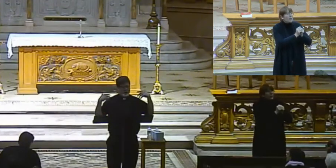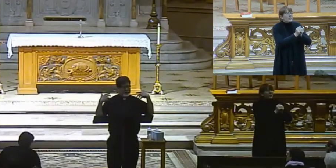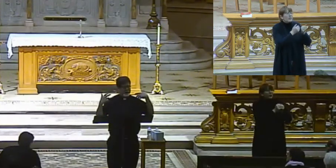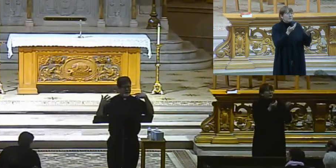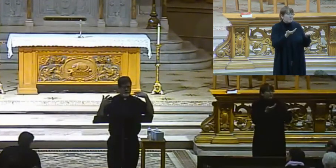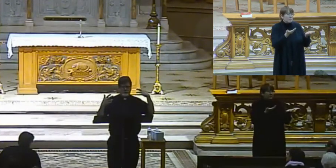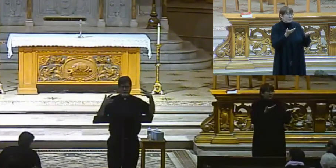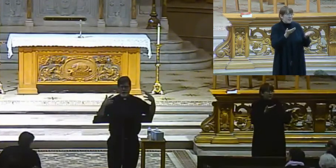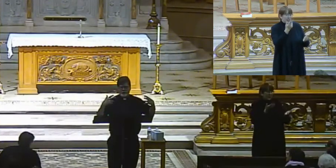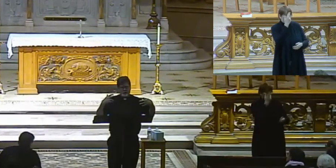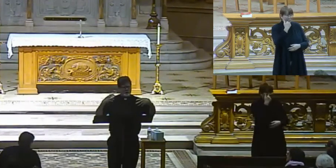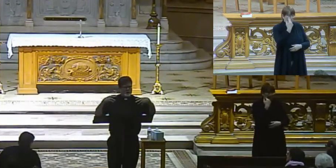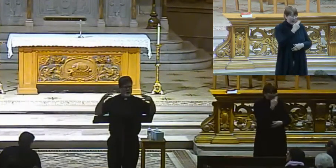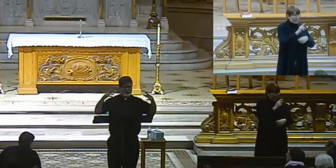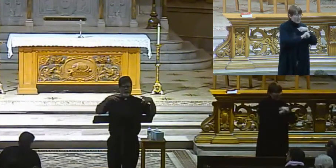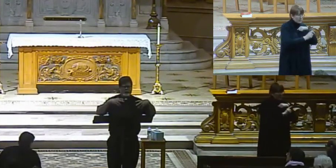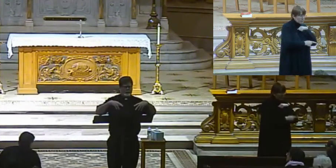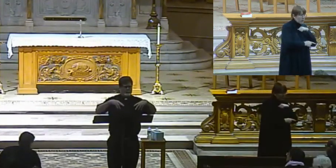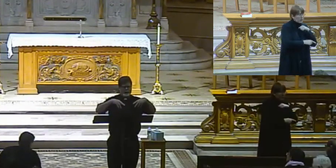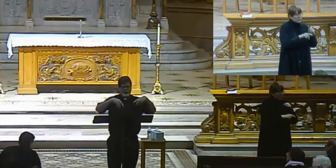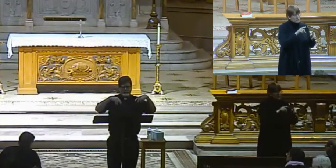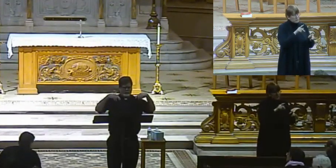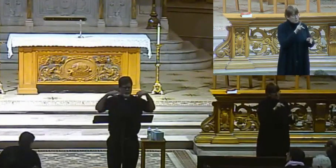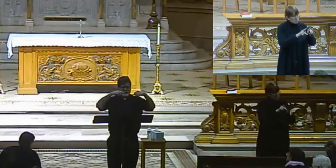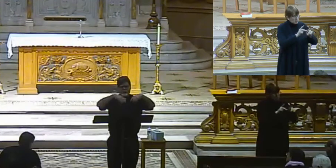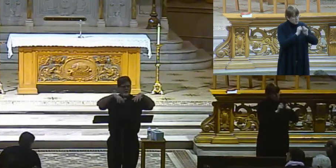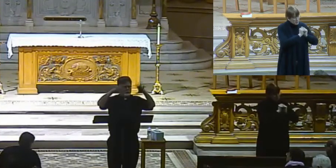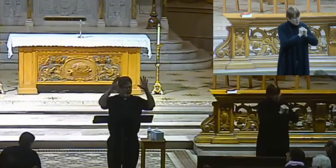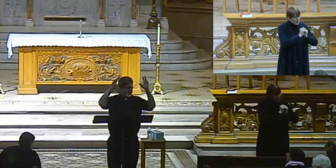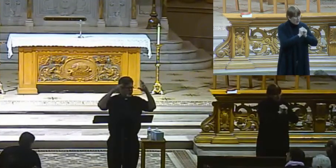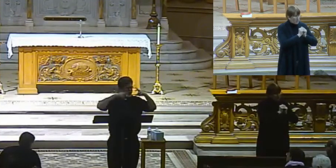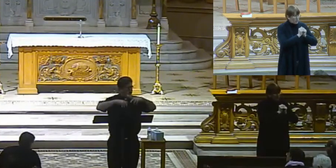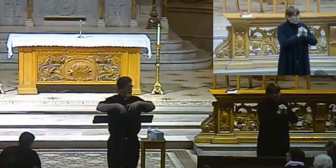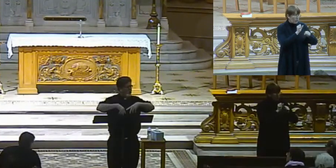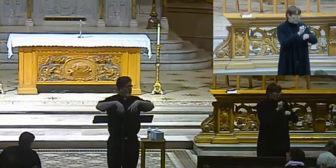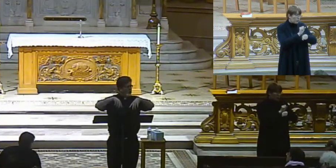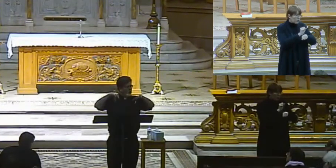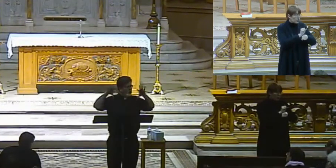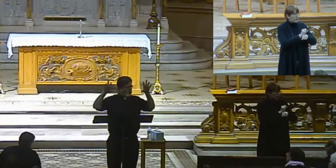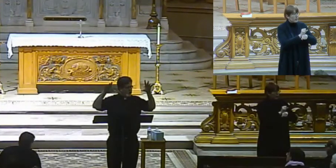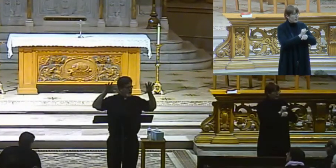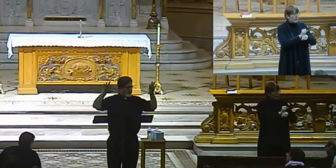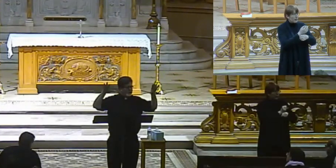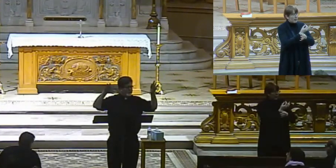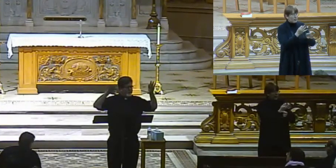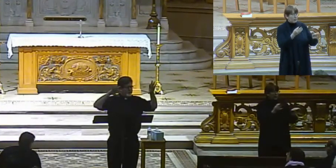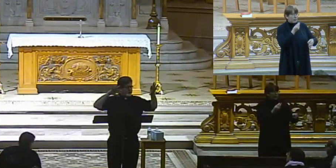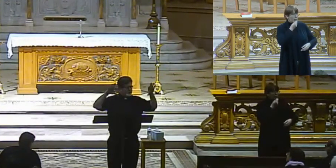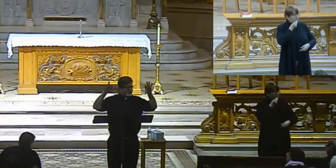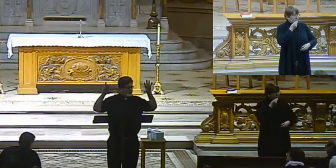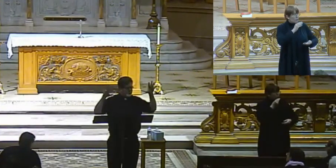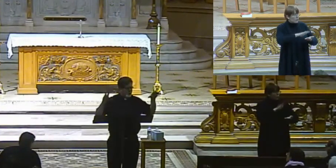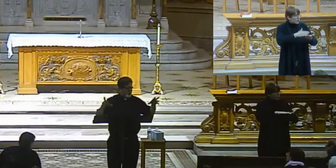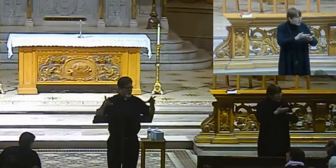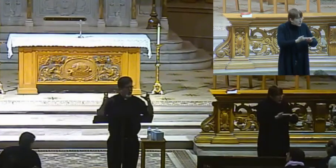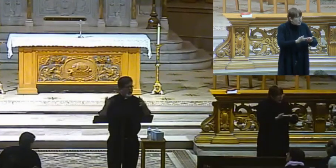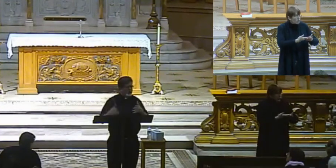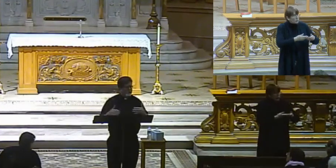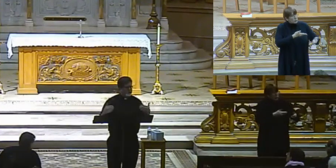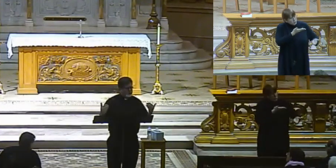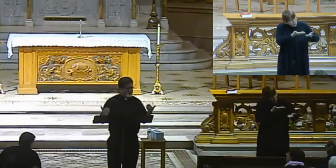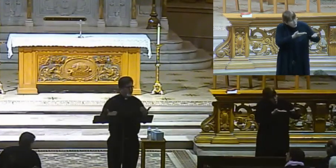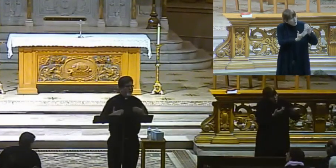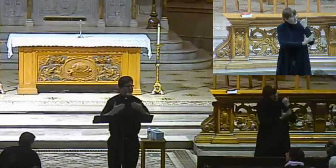you know, Catholics and Protestants running something like a parish kitchen or other kinds of ministries to the poor.